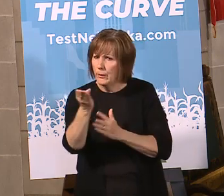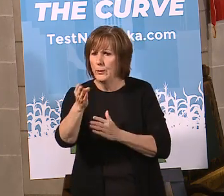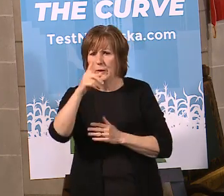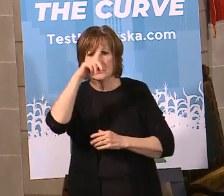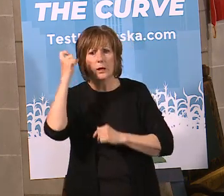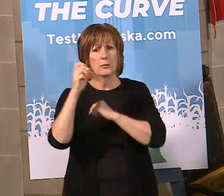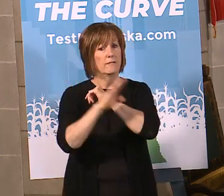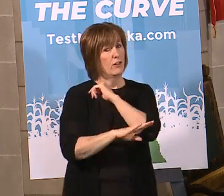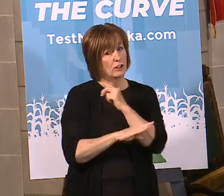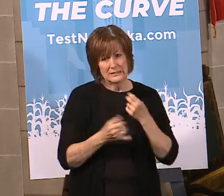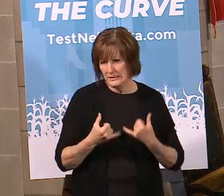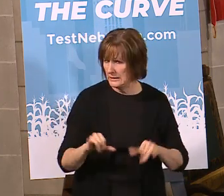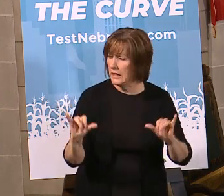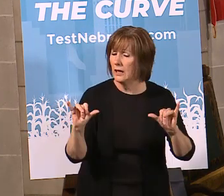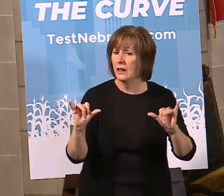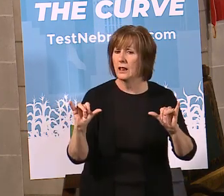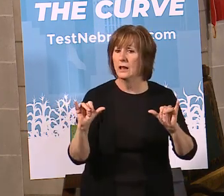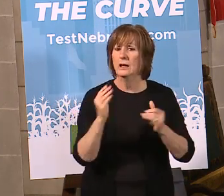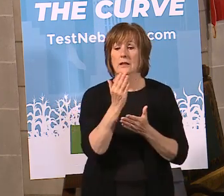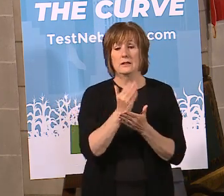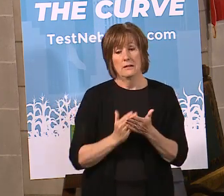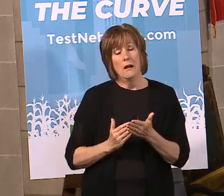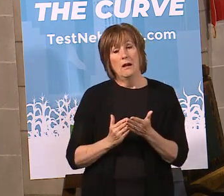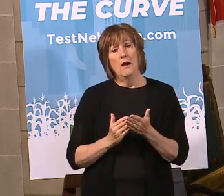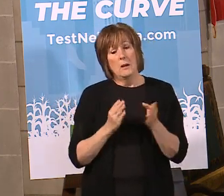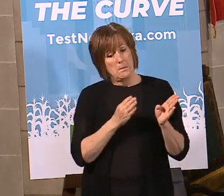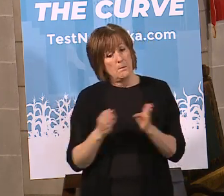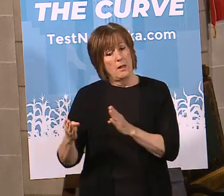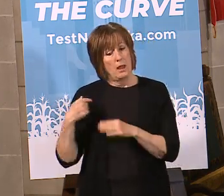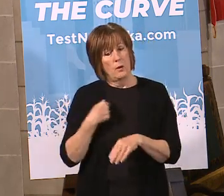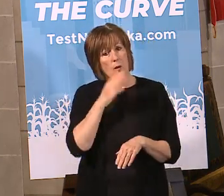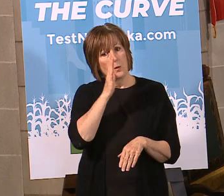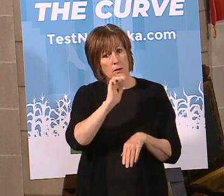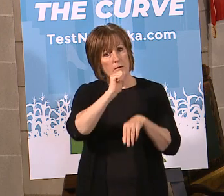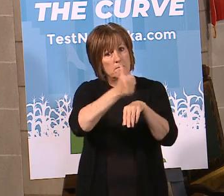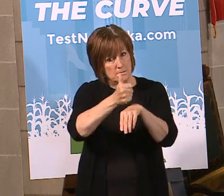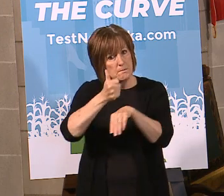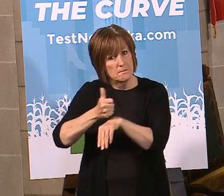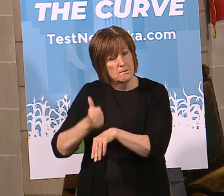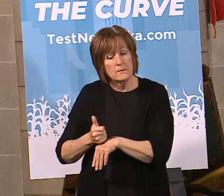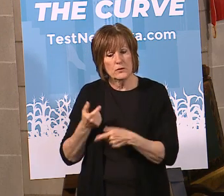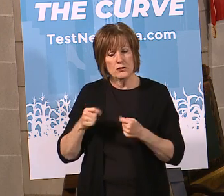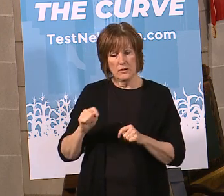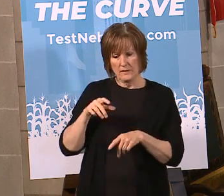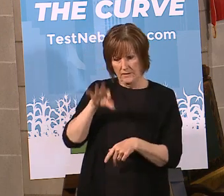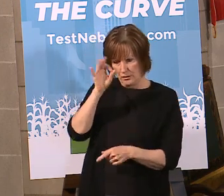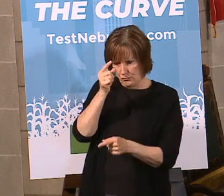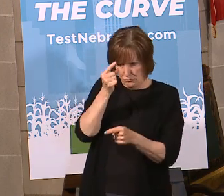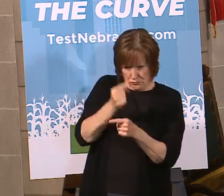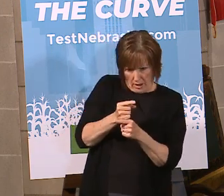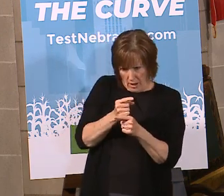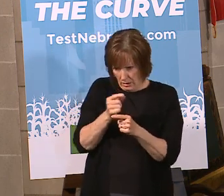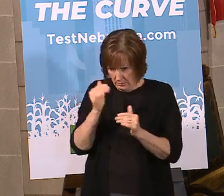the fall. There will be some sort of measures we take as we go forward here. We're just trying to find that right speed.